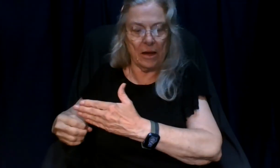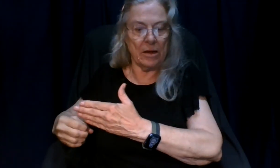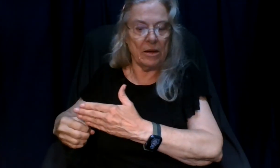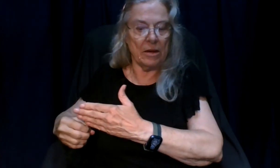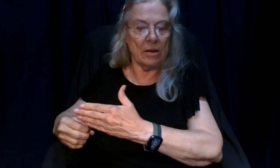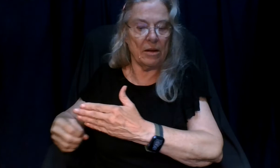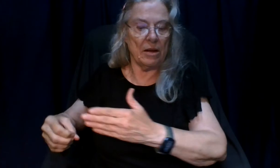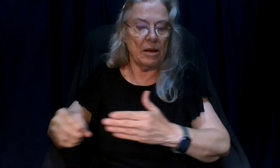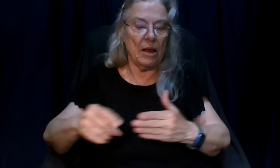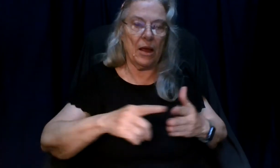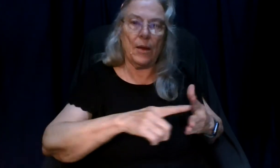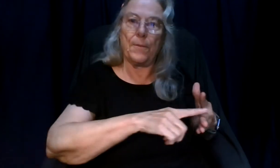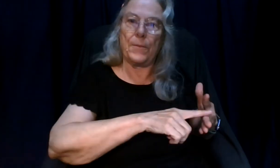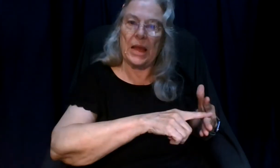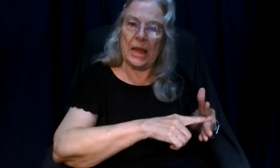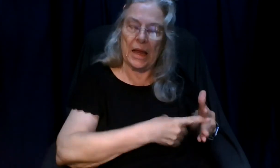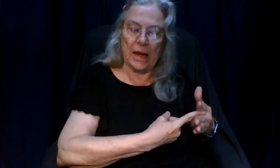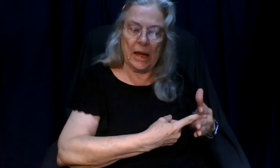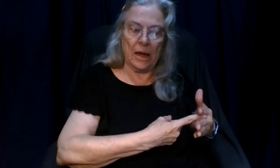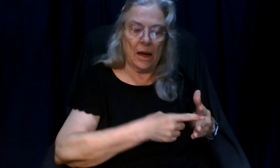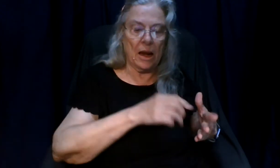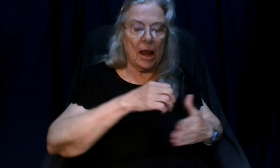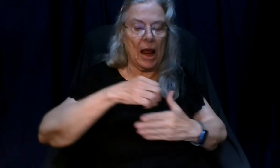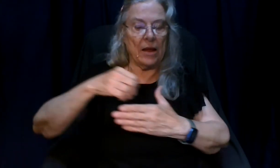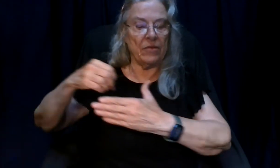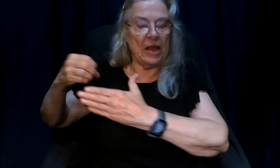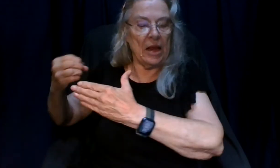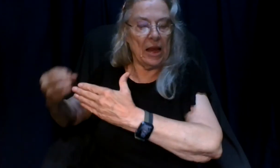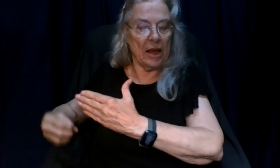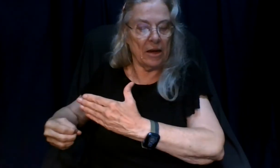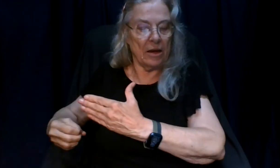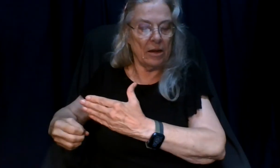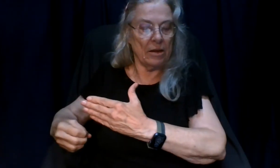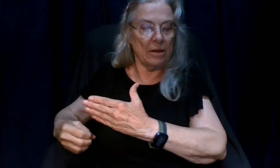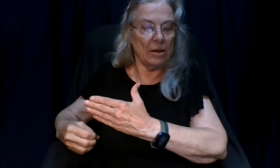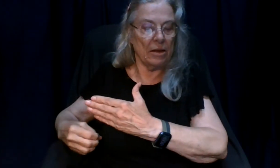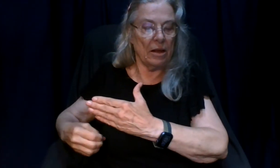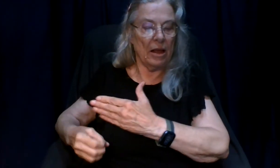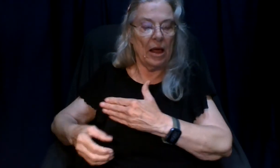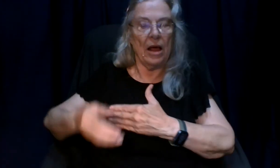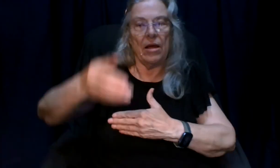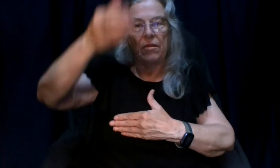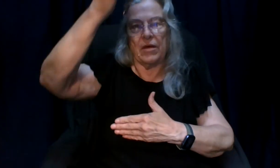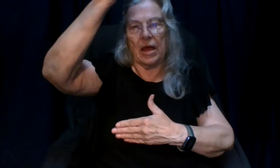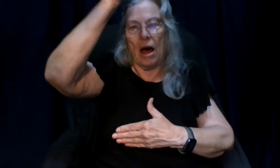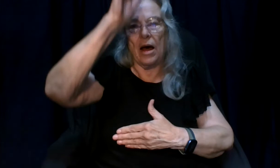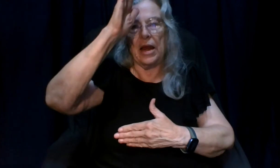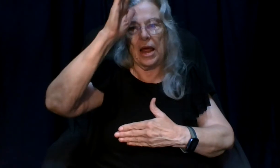beginning and the end the godhead